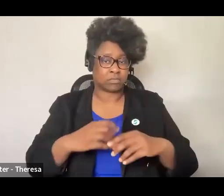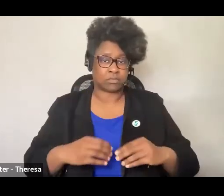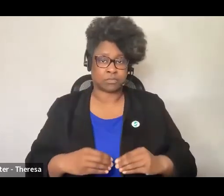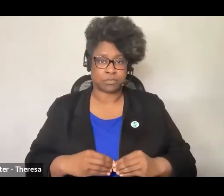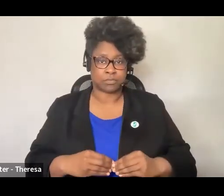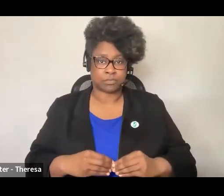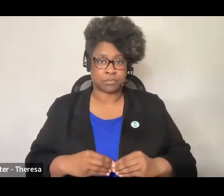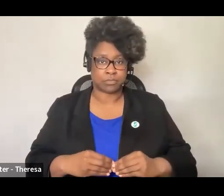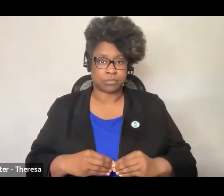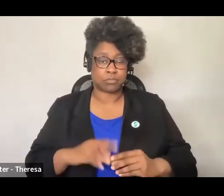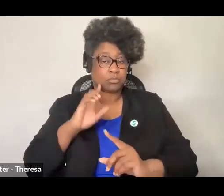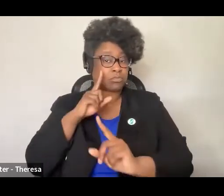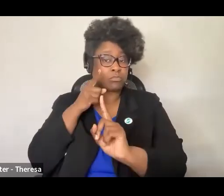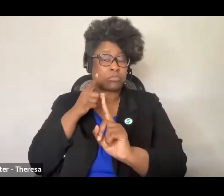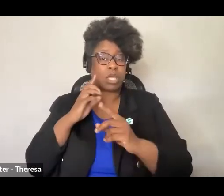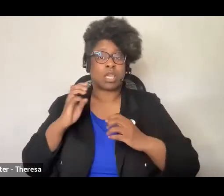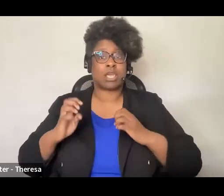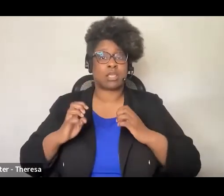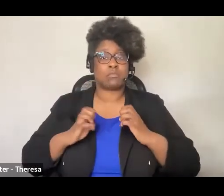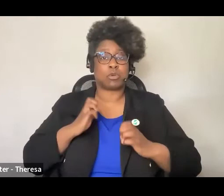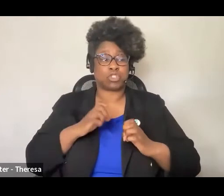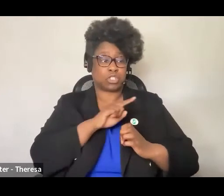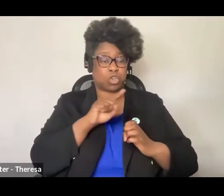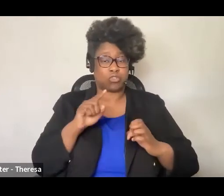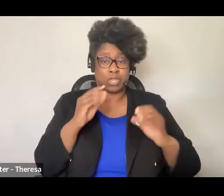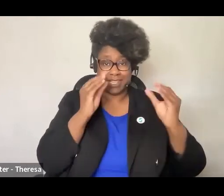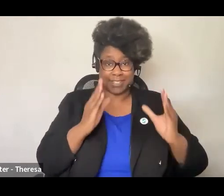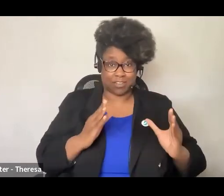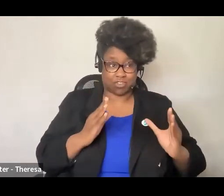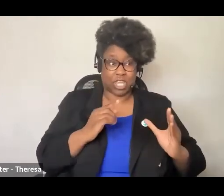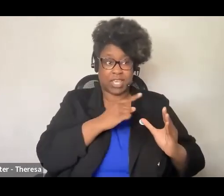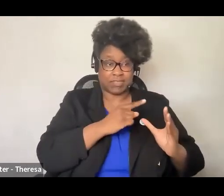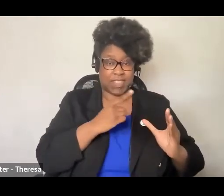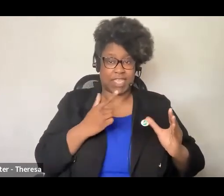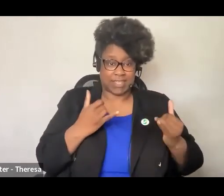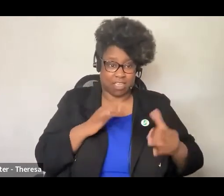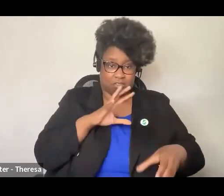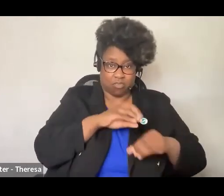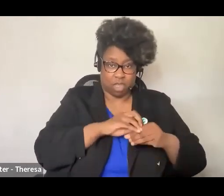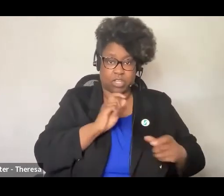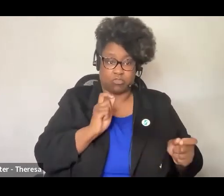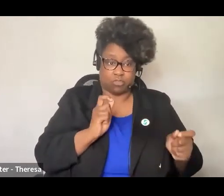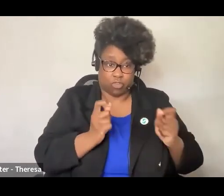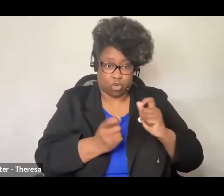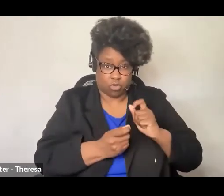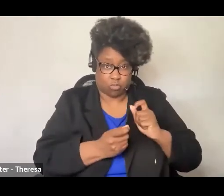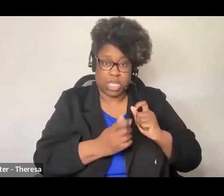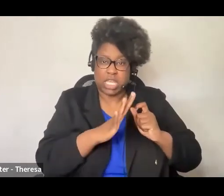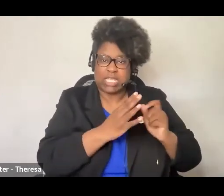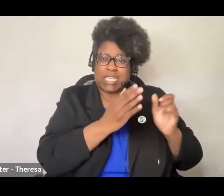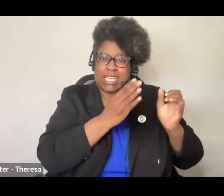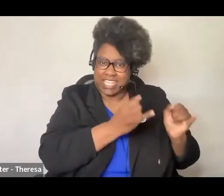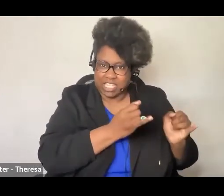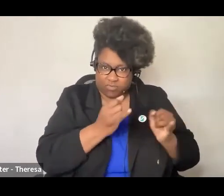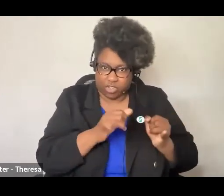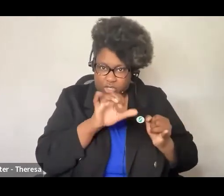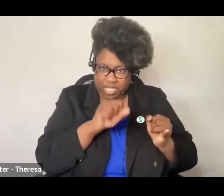Ultimately, the emotions of educators in schools undergoing reform are not only individual but social and political as well.